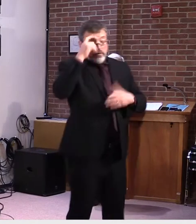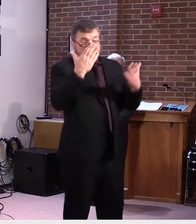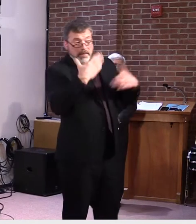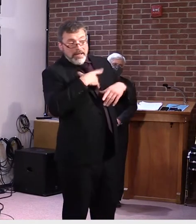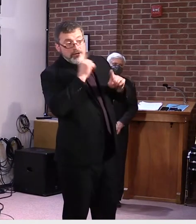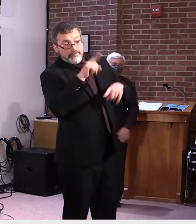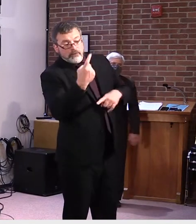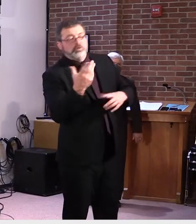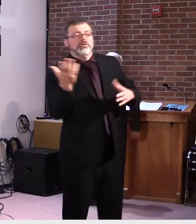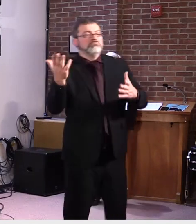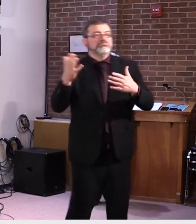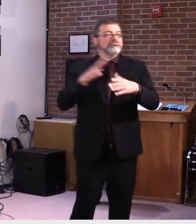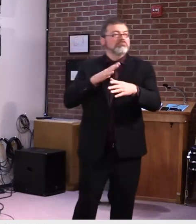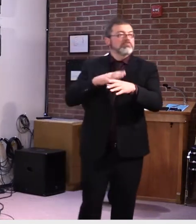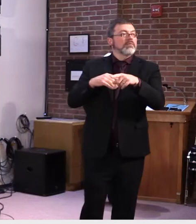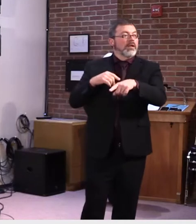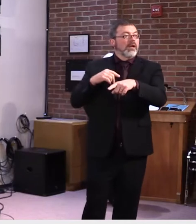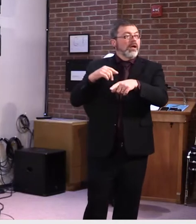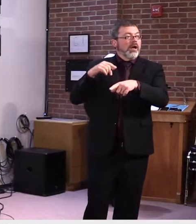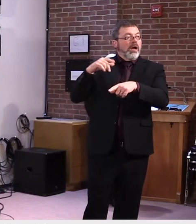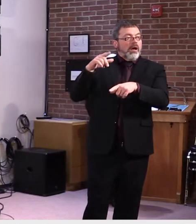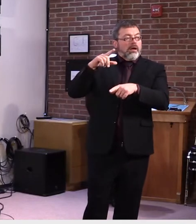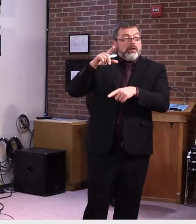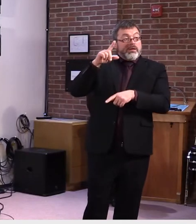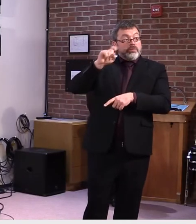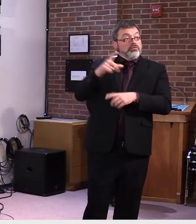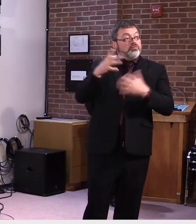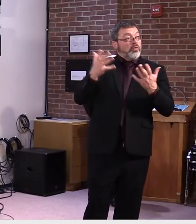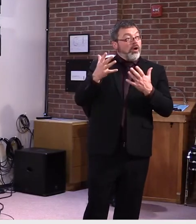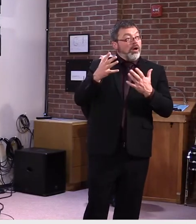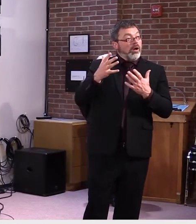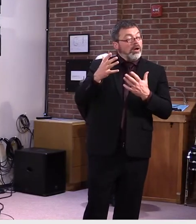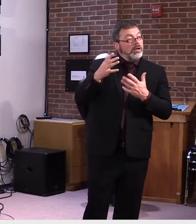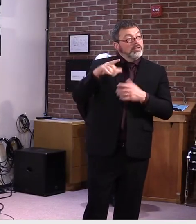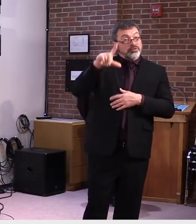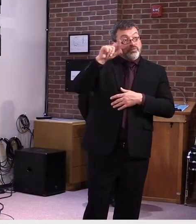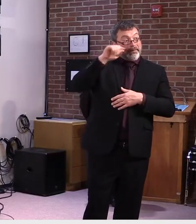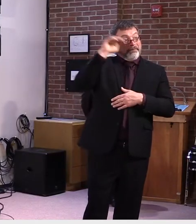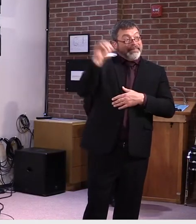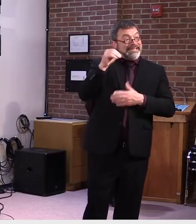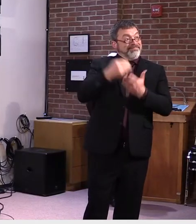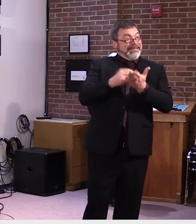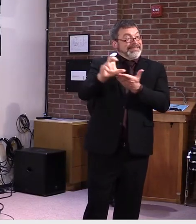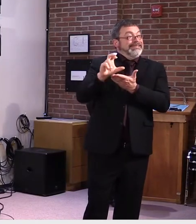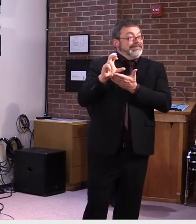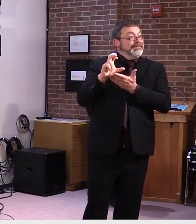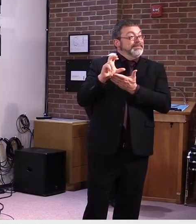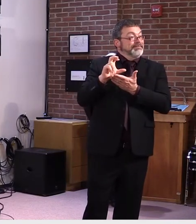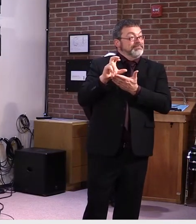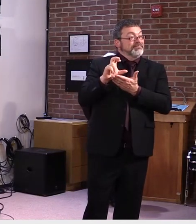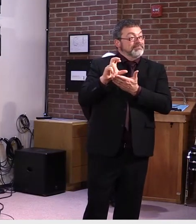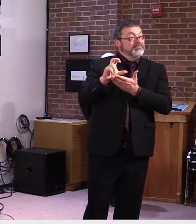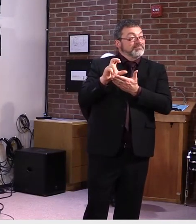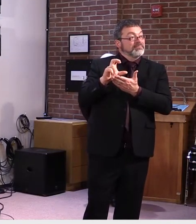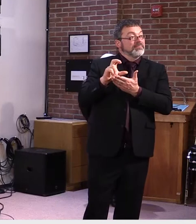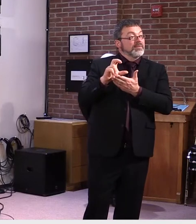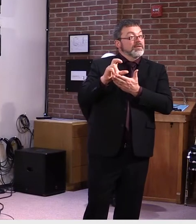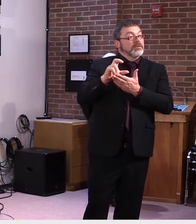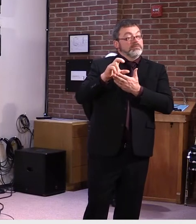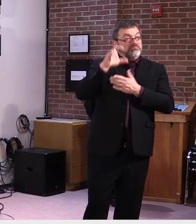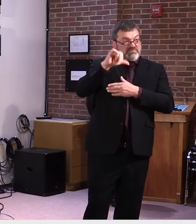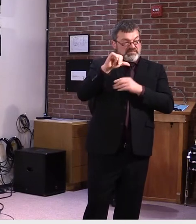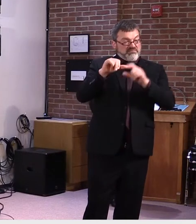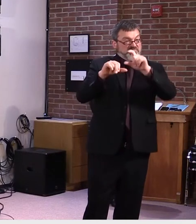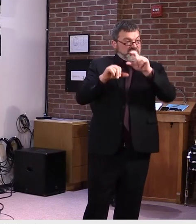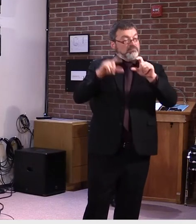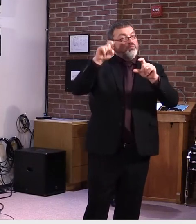meet the $100, um, supplement that the, the, the president's, um, suggested $400 a week. And, um,